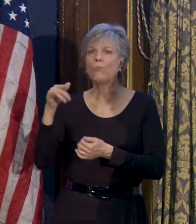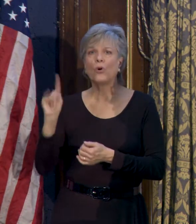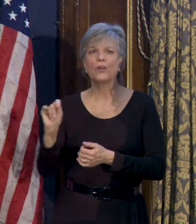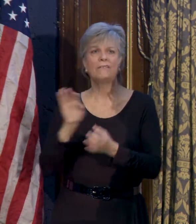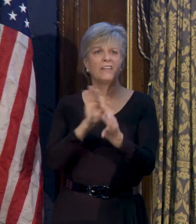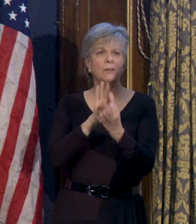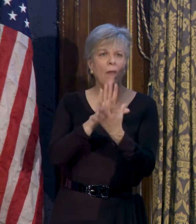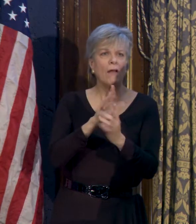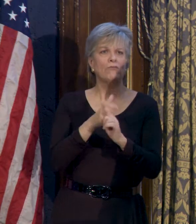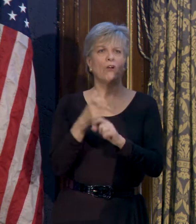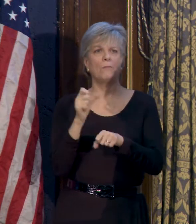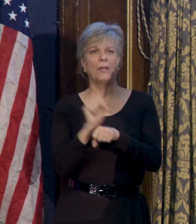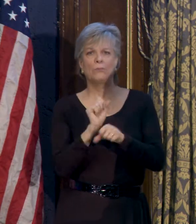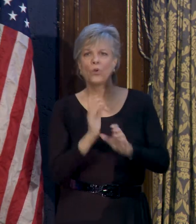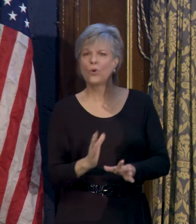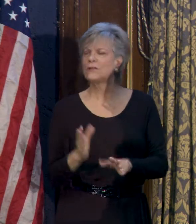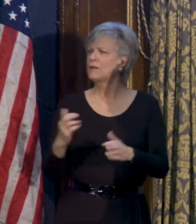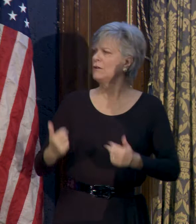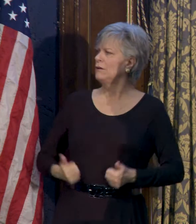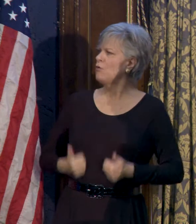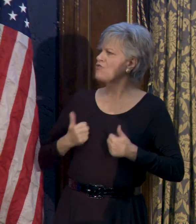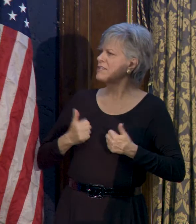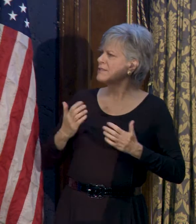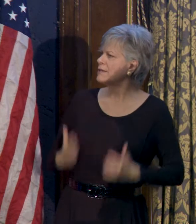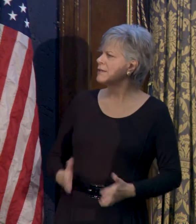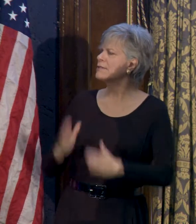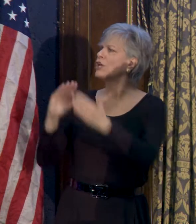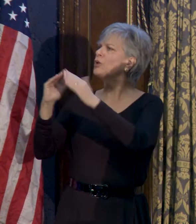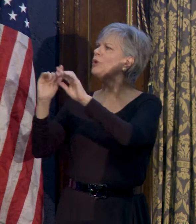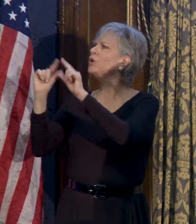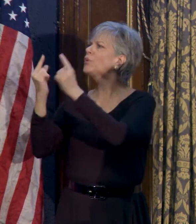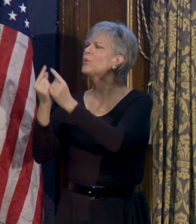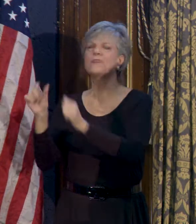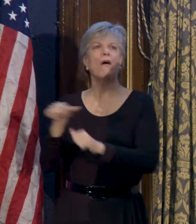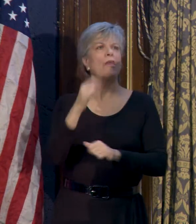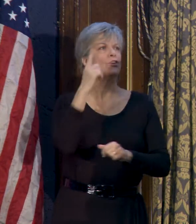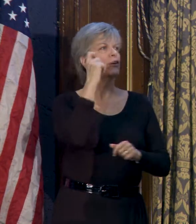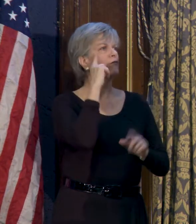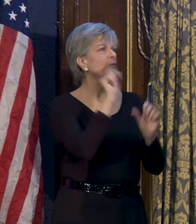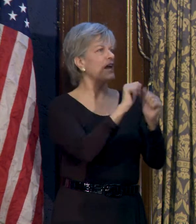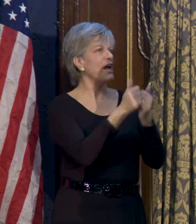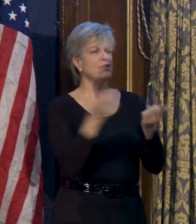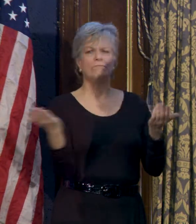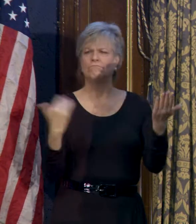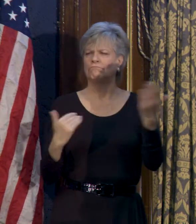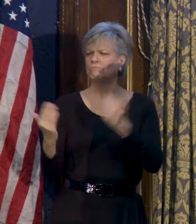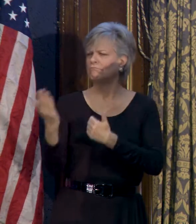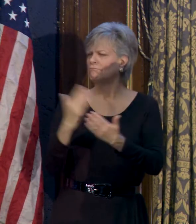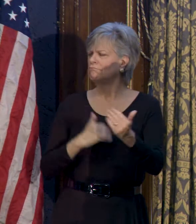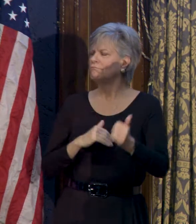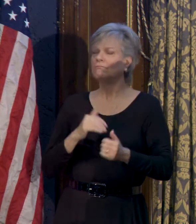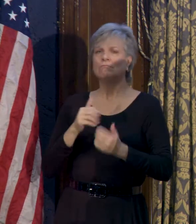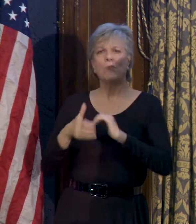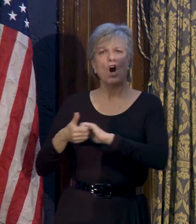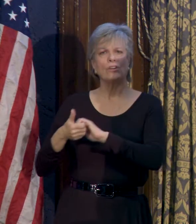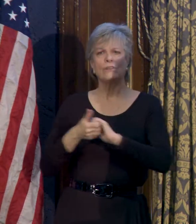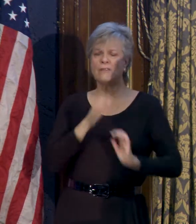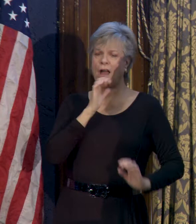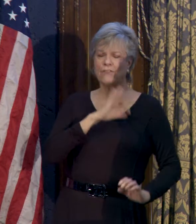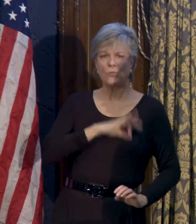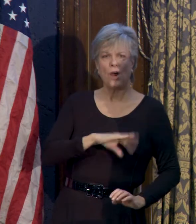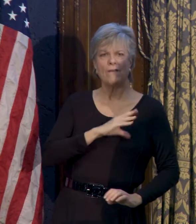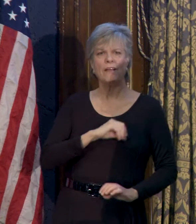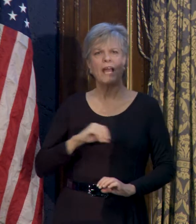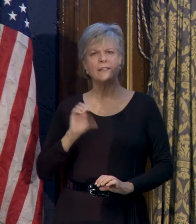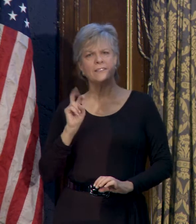employees, residents, community groups, other governmental agencies, partners in the not-for-profit, civic, and